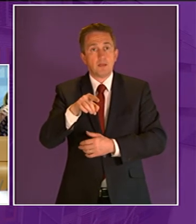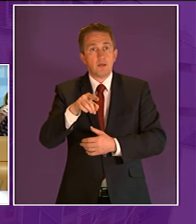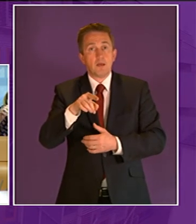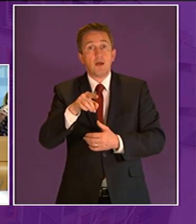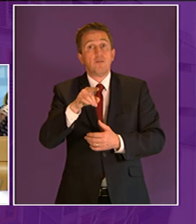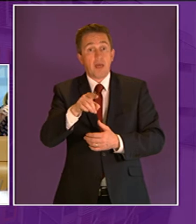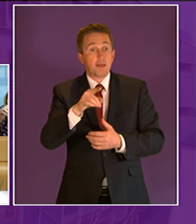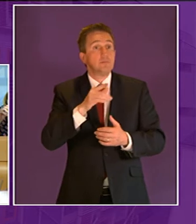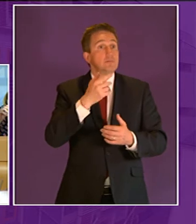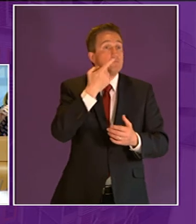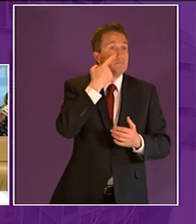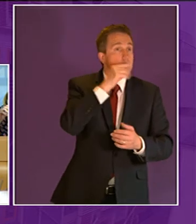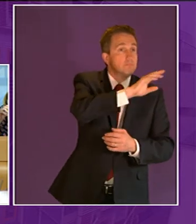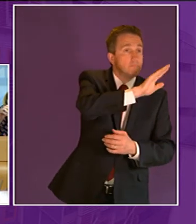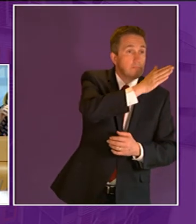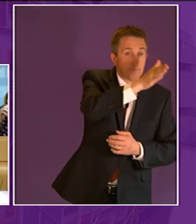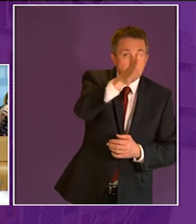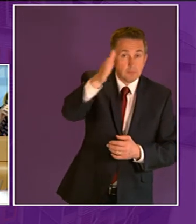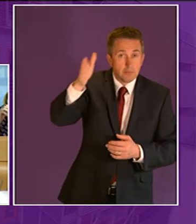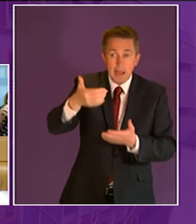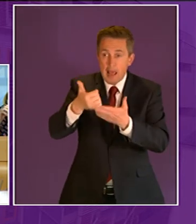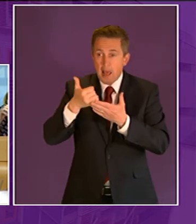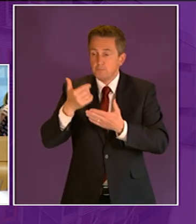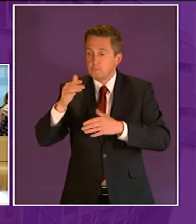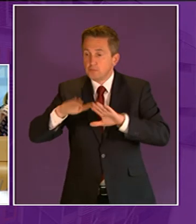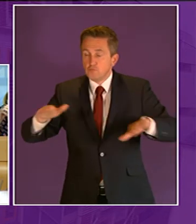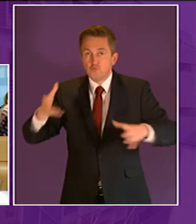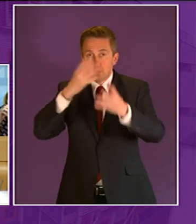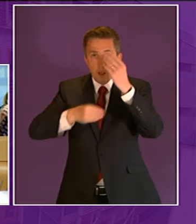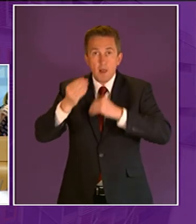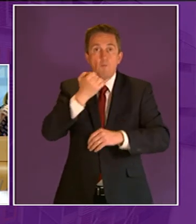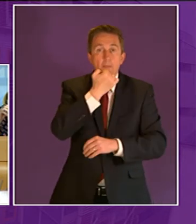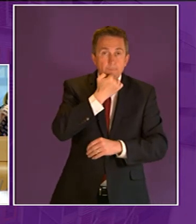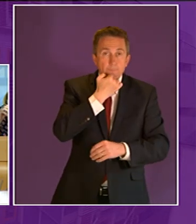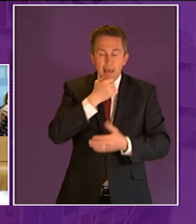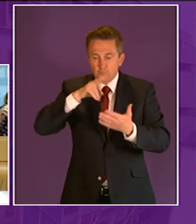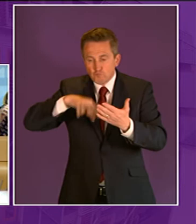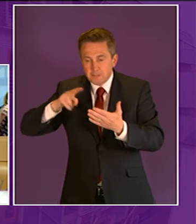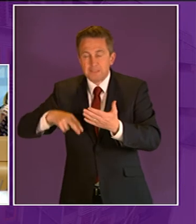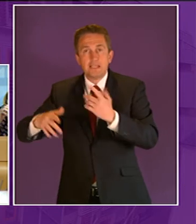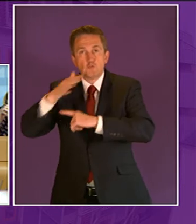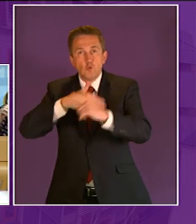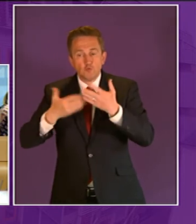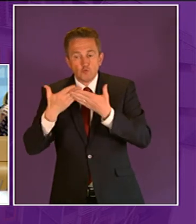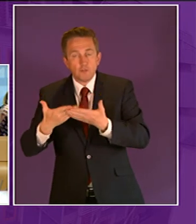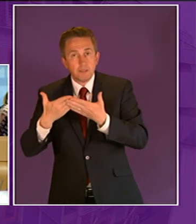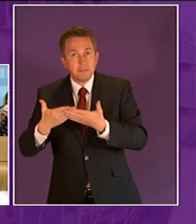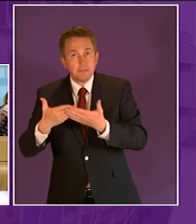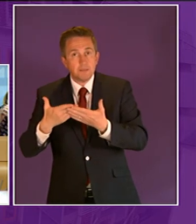attainment in terms of specific subject areas such as maths english reading science and social studies and also greater evidence exists to suggest